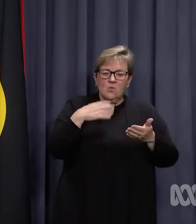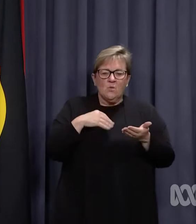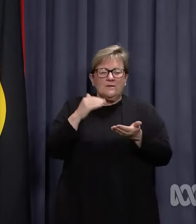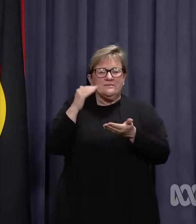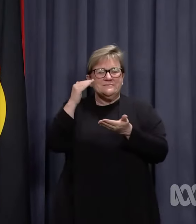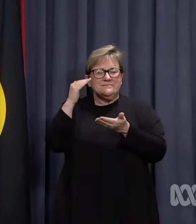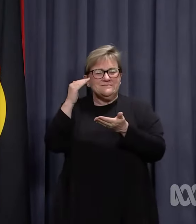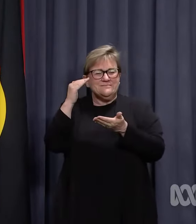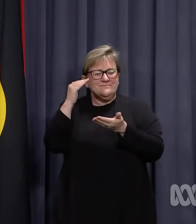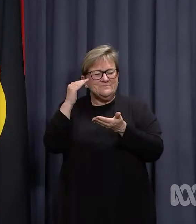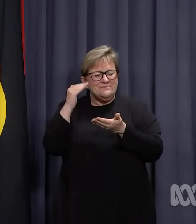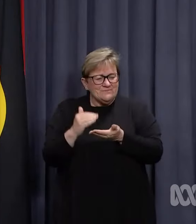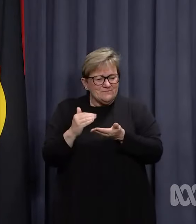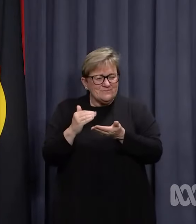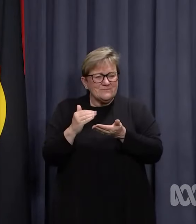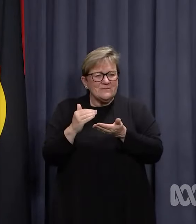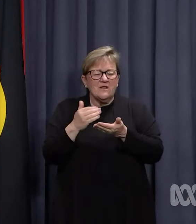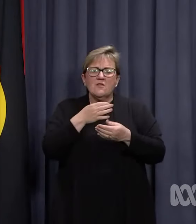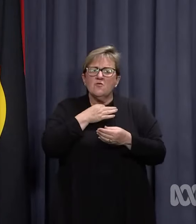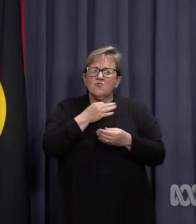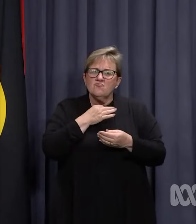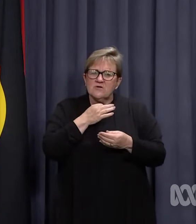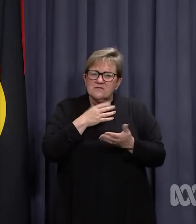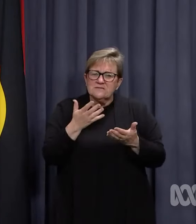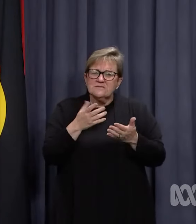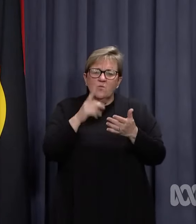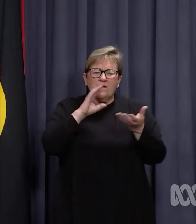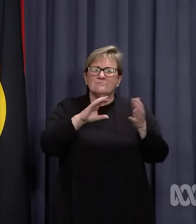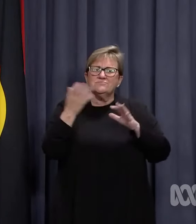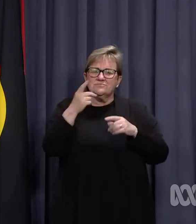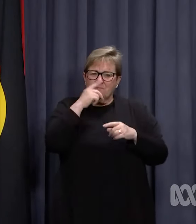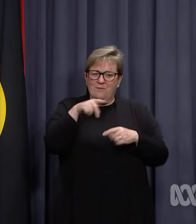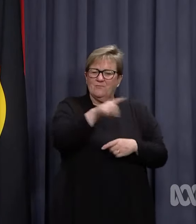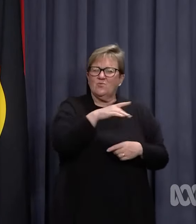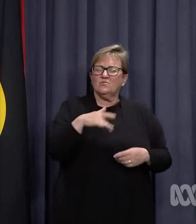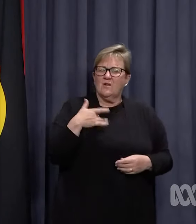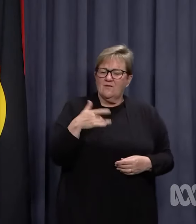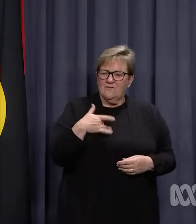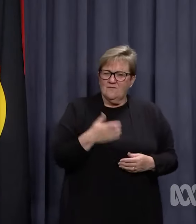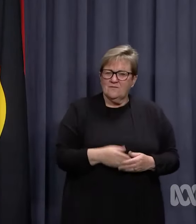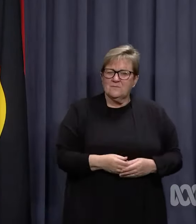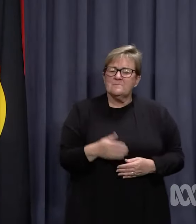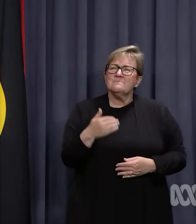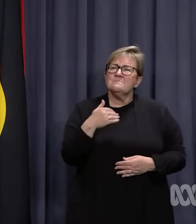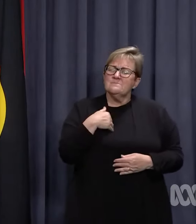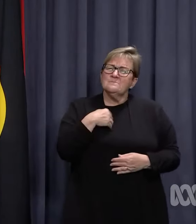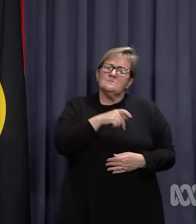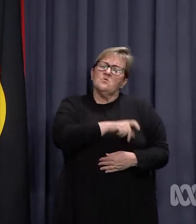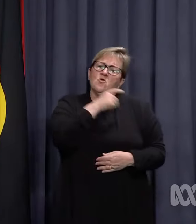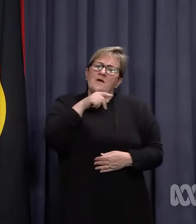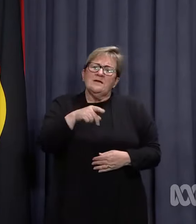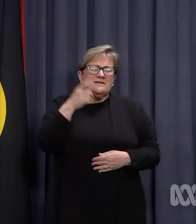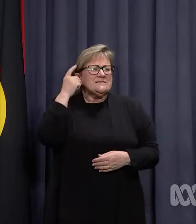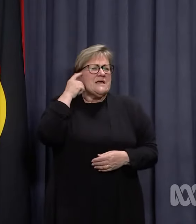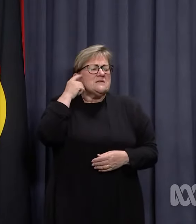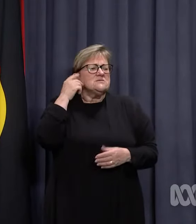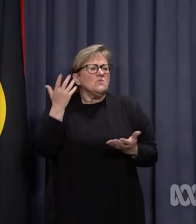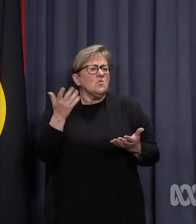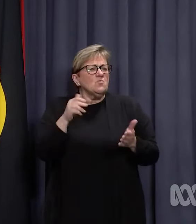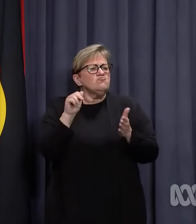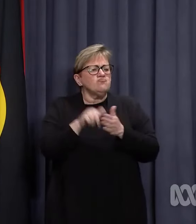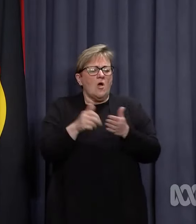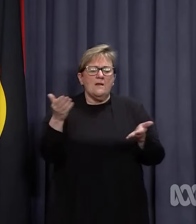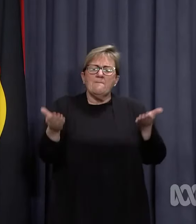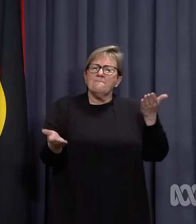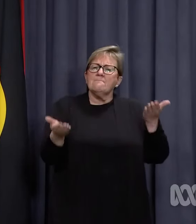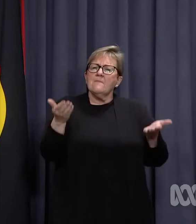the disturbance to people's lives. We are confident these sensible measures will strike the right